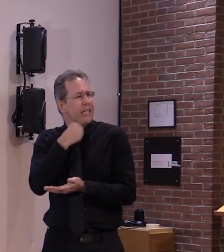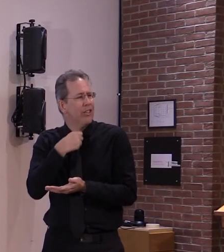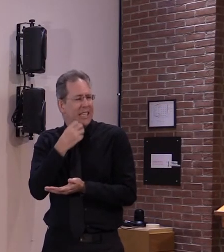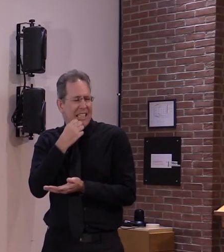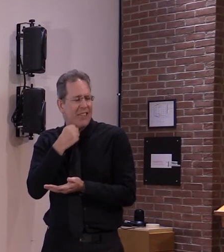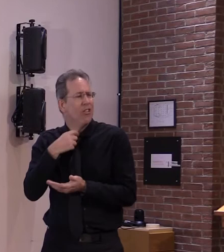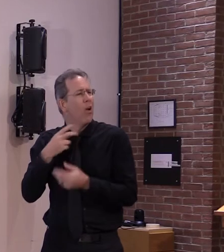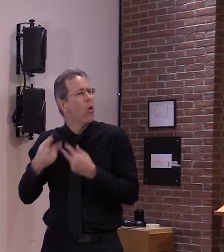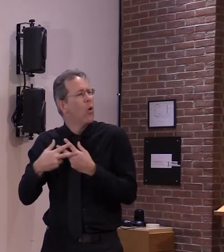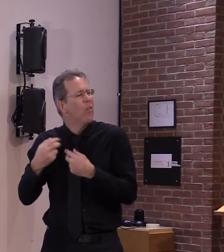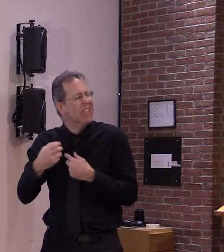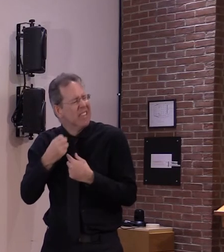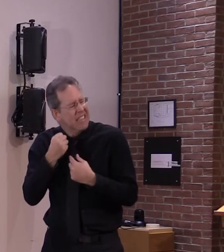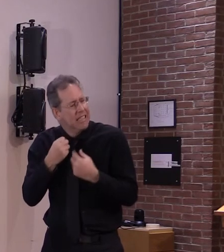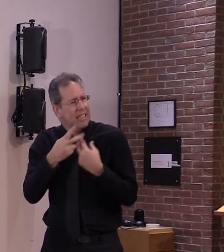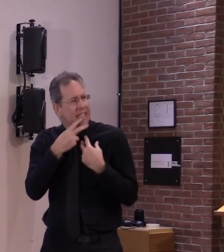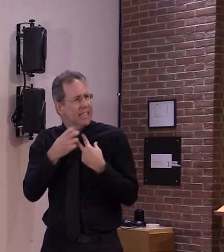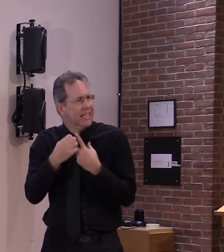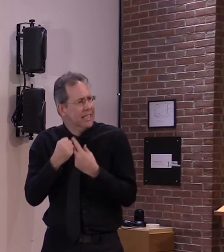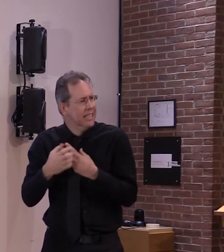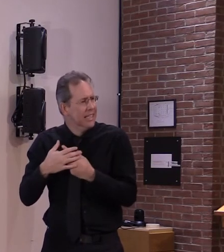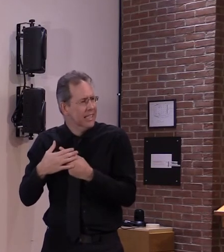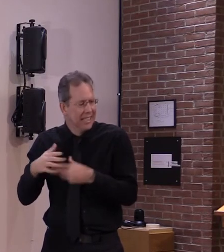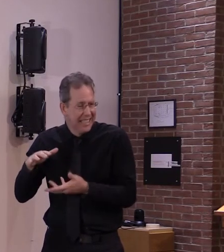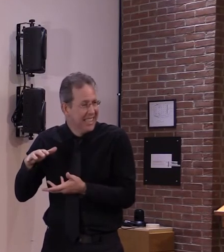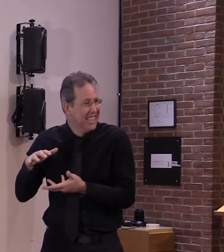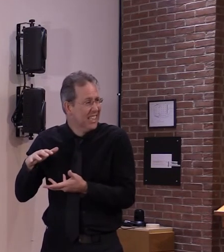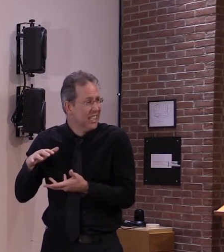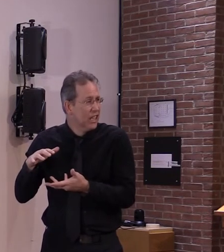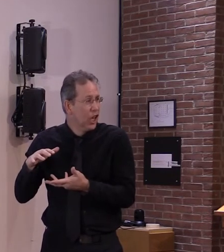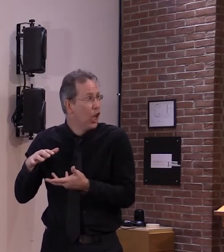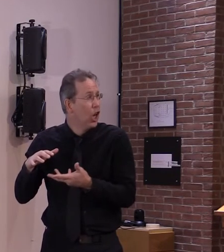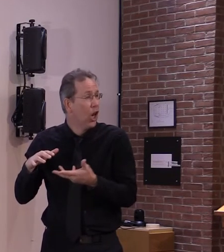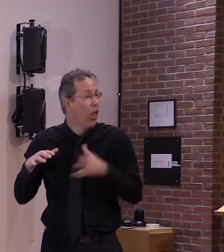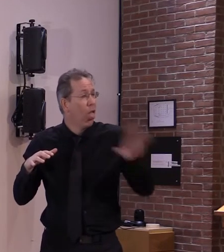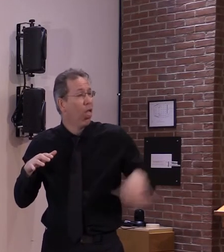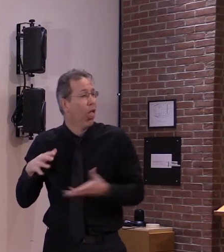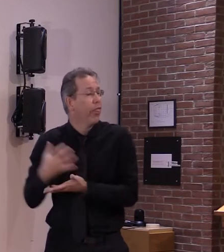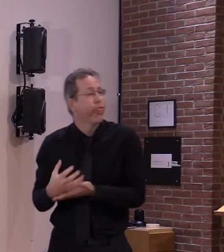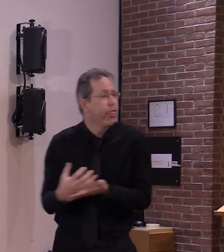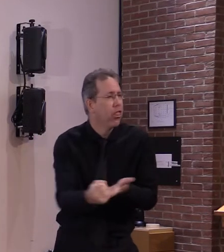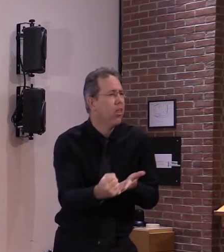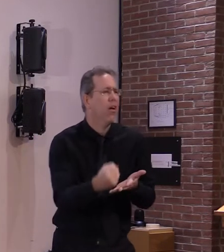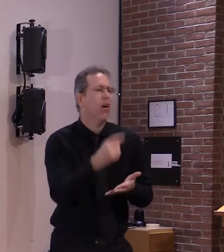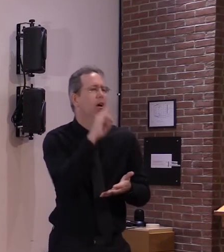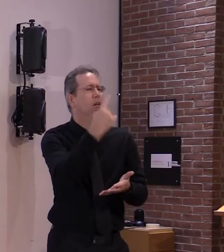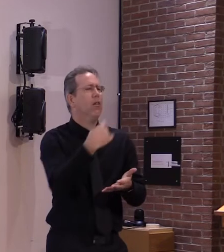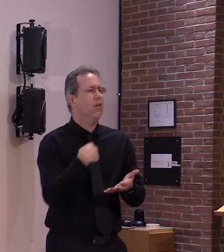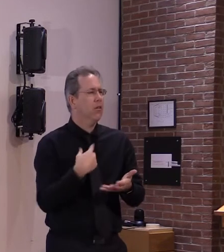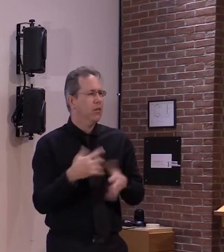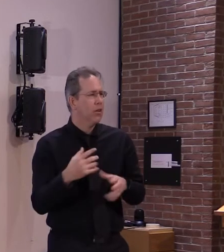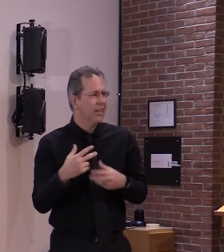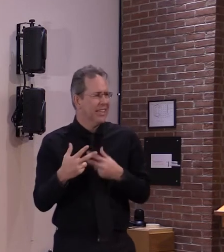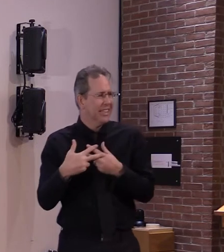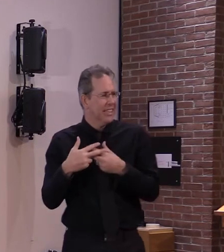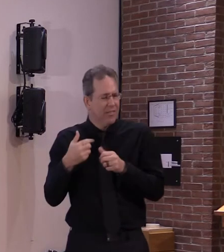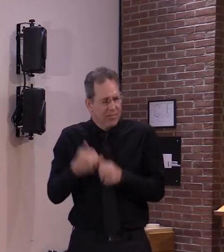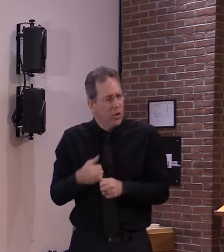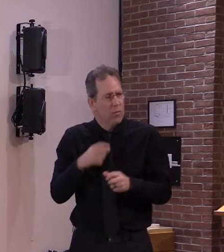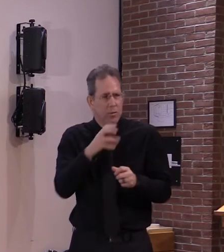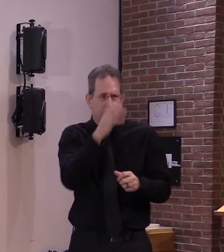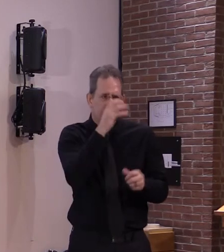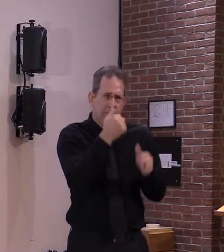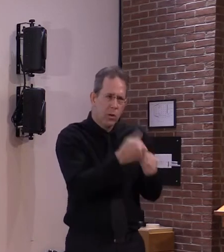we feel like it we have to follow the guidelines of the trust fund so yes but but at the same time